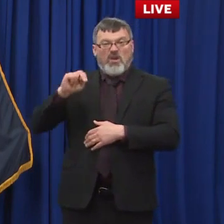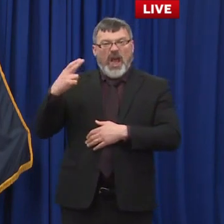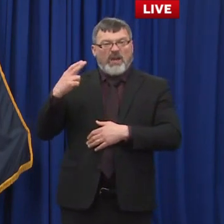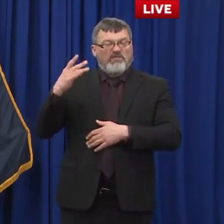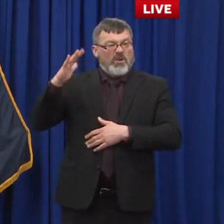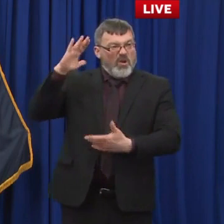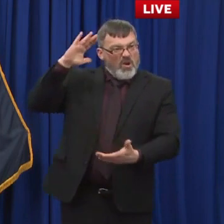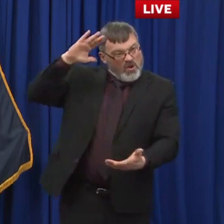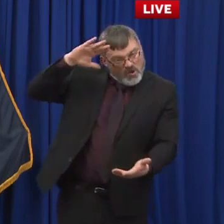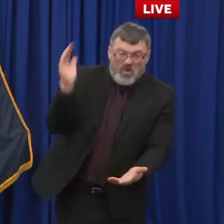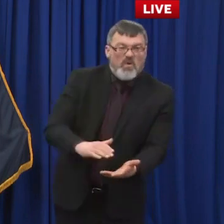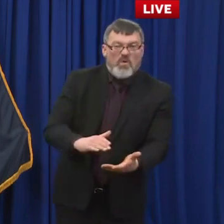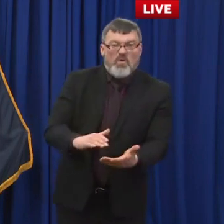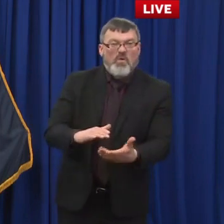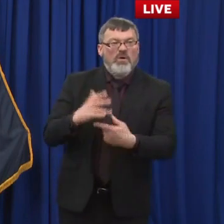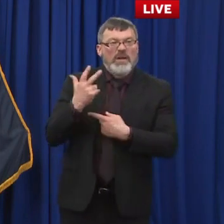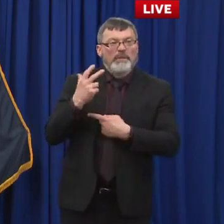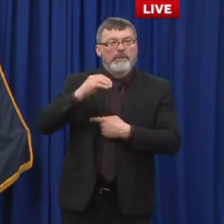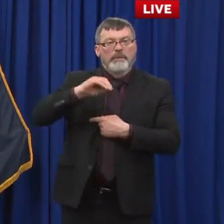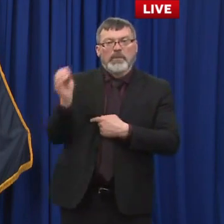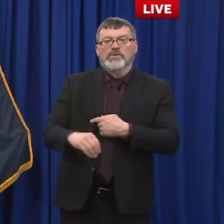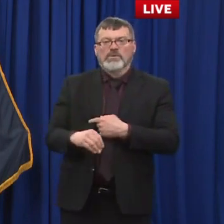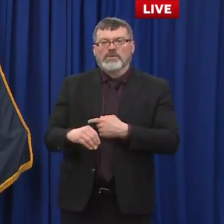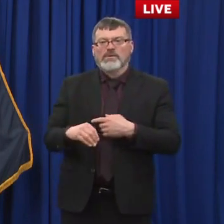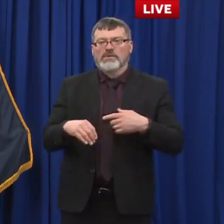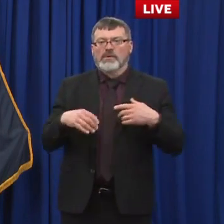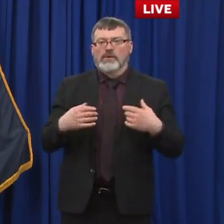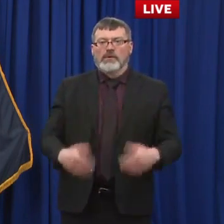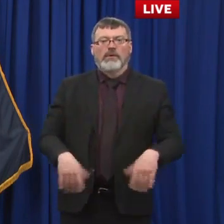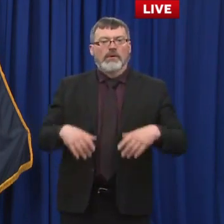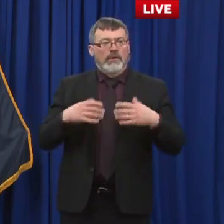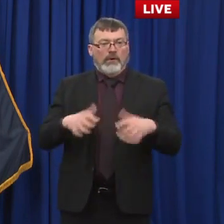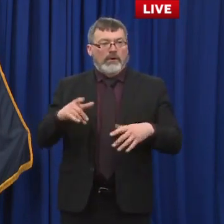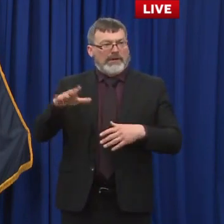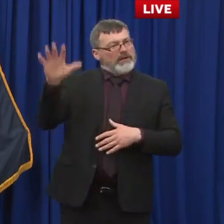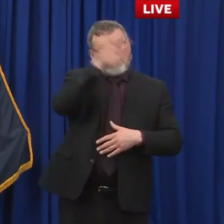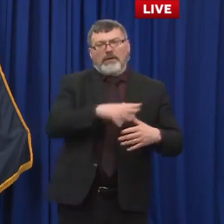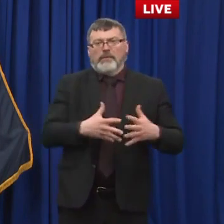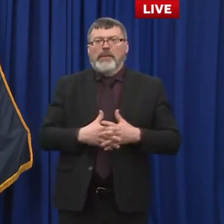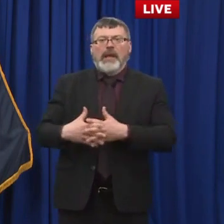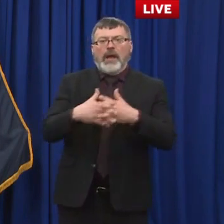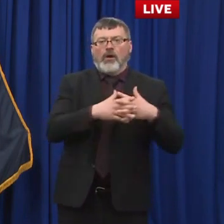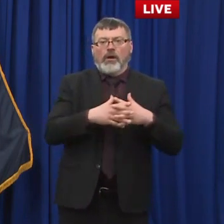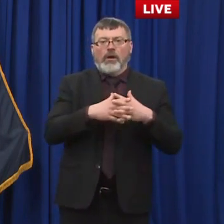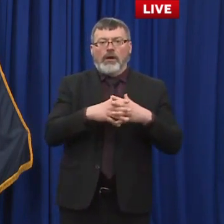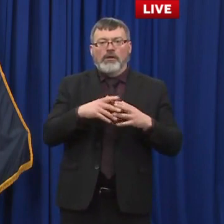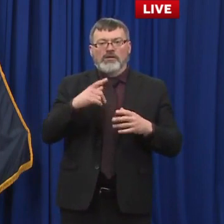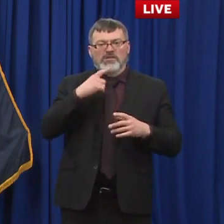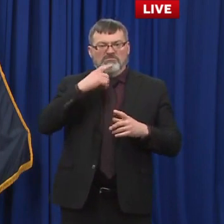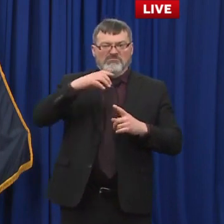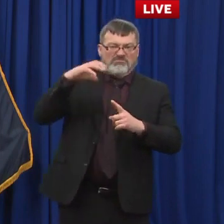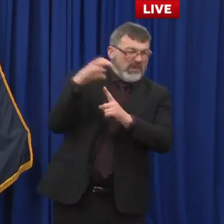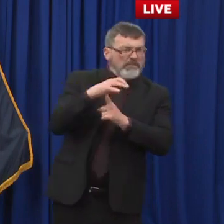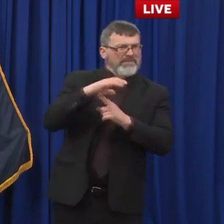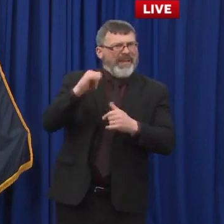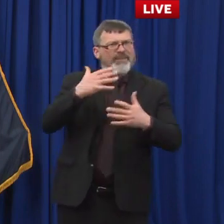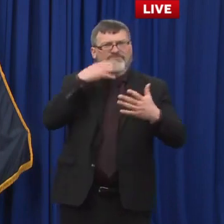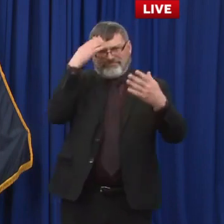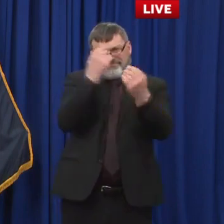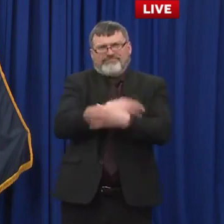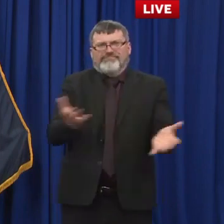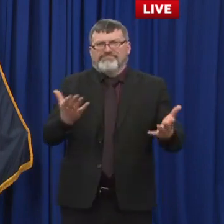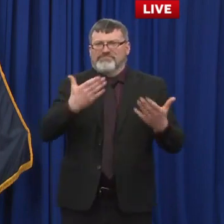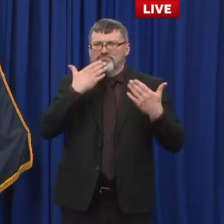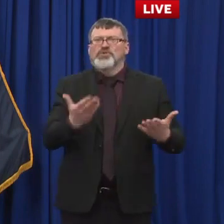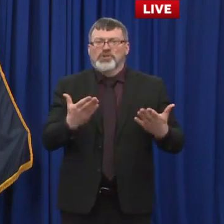New Hampshire continues to have one of the lowest unemployment rates in the country. It's good news. It means our economy is very, very strong. And it